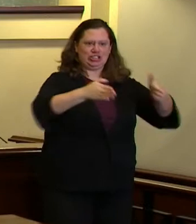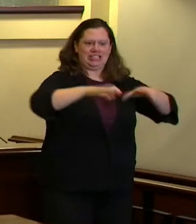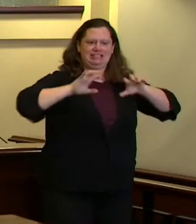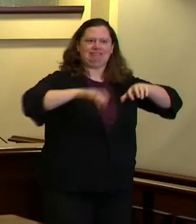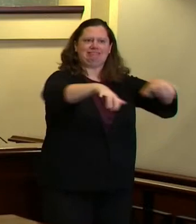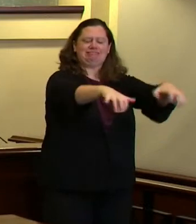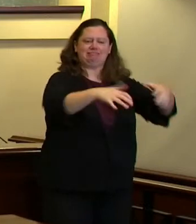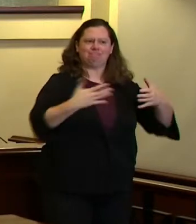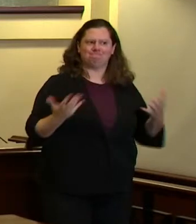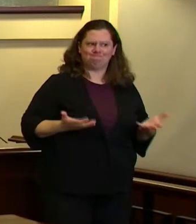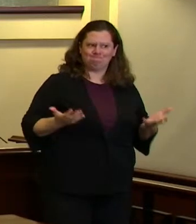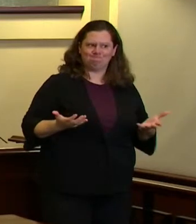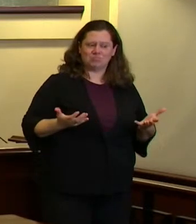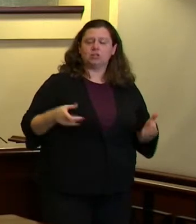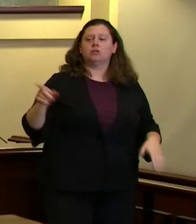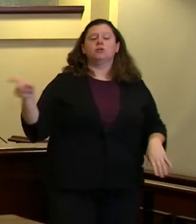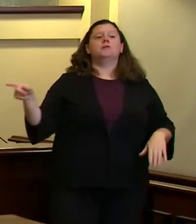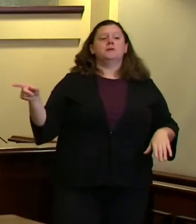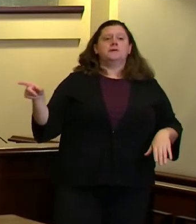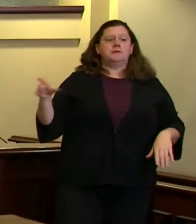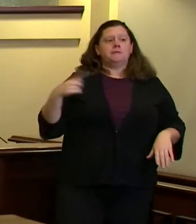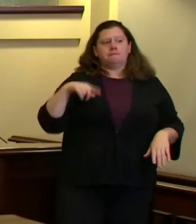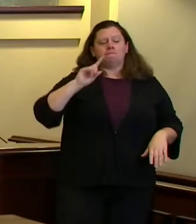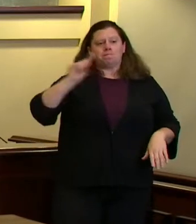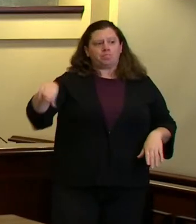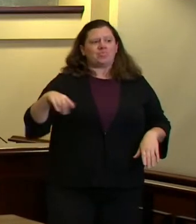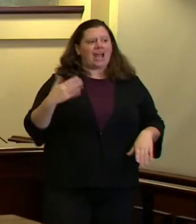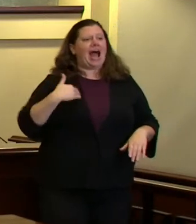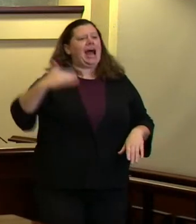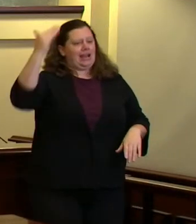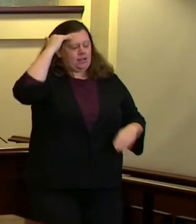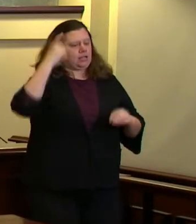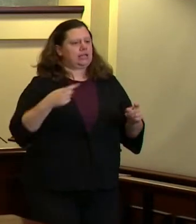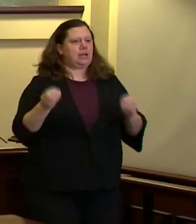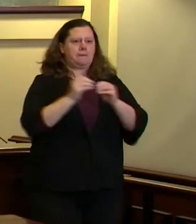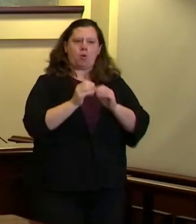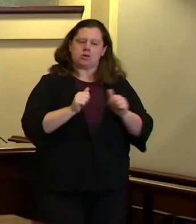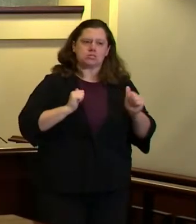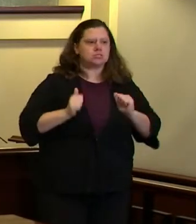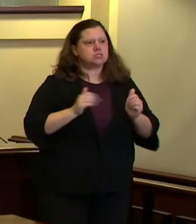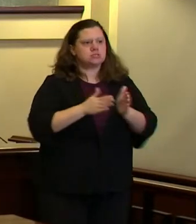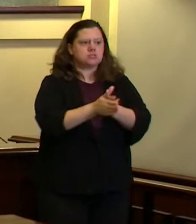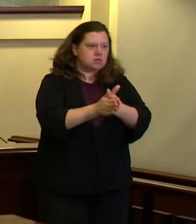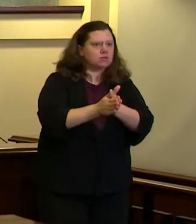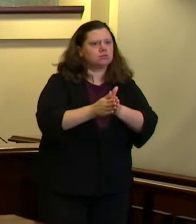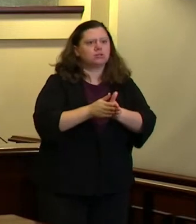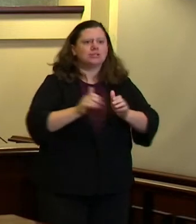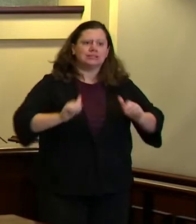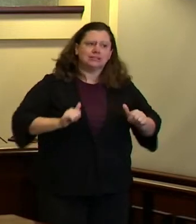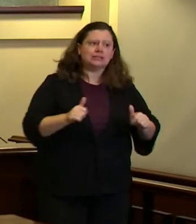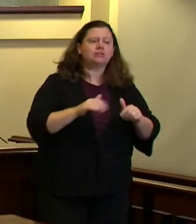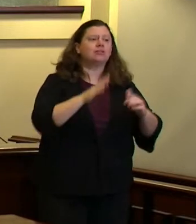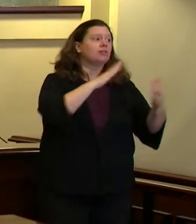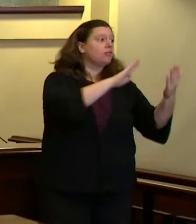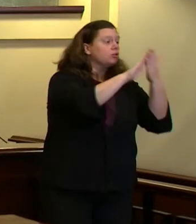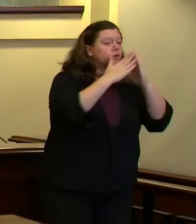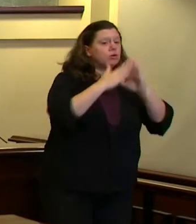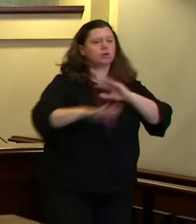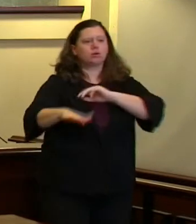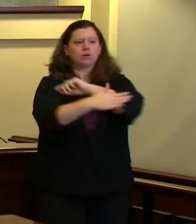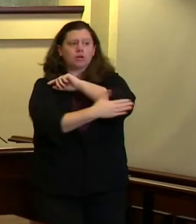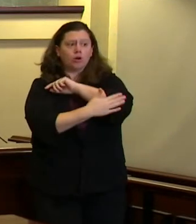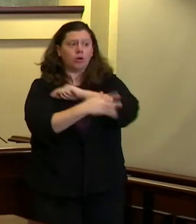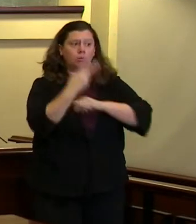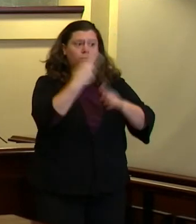conclusion has been that we need to be much more aggressive as a city as a county and as a region in getting